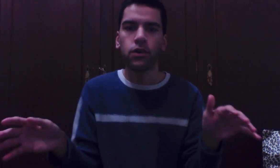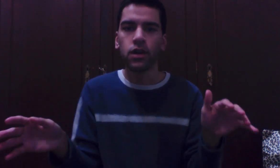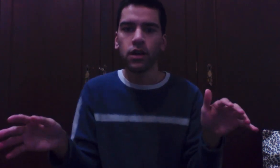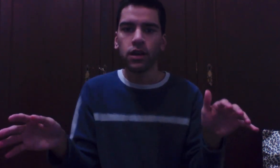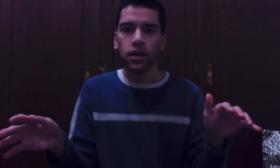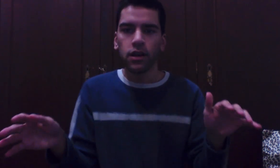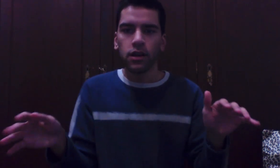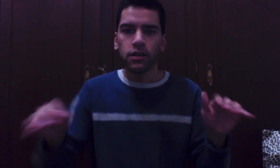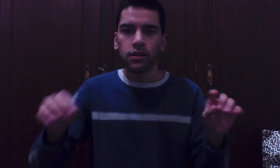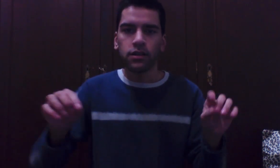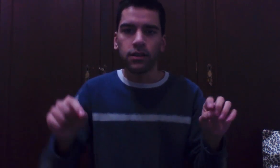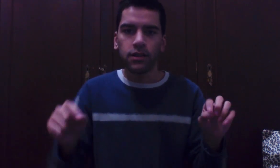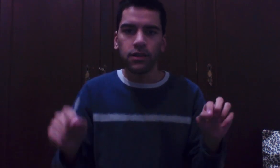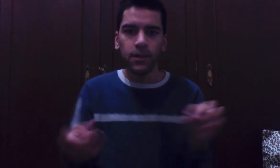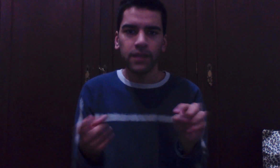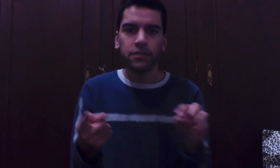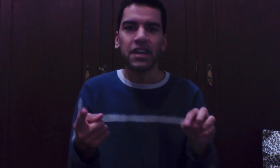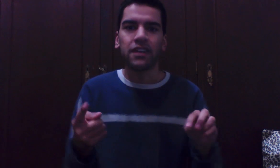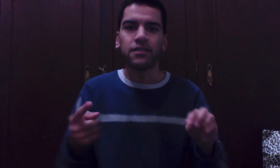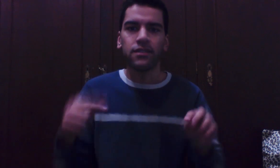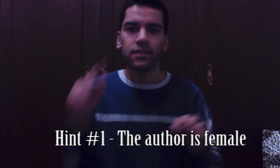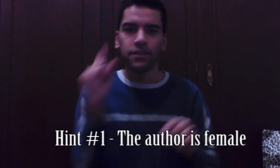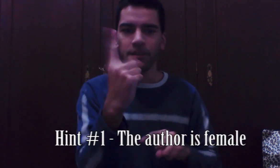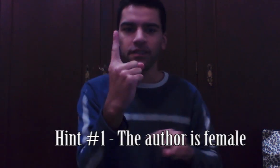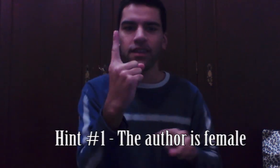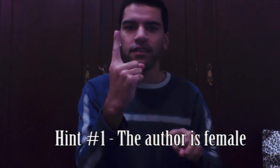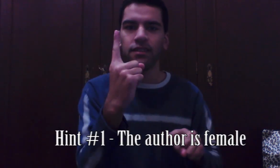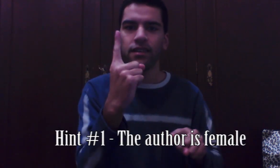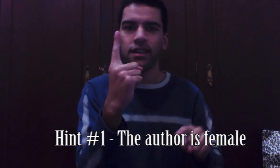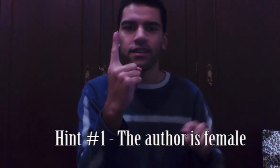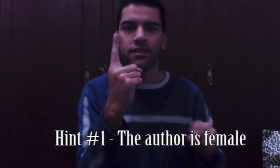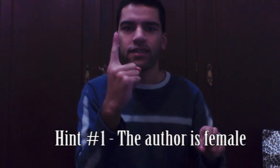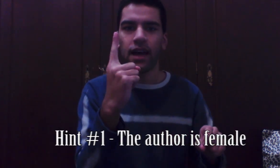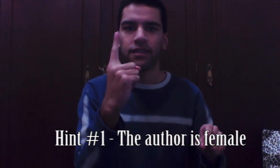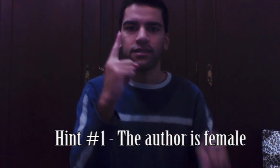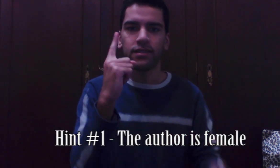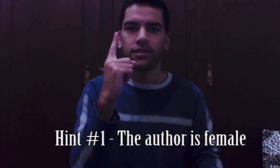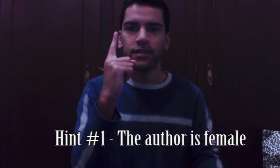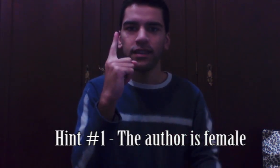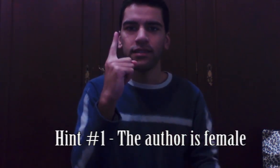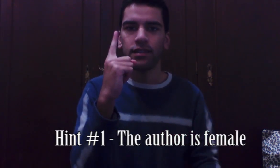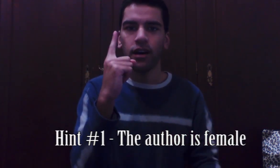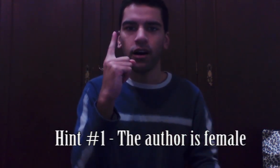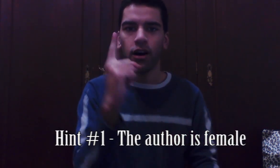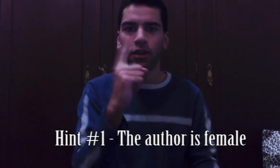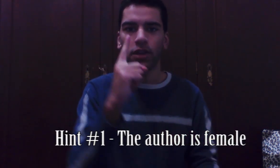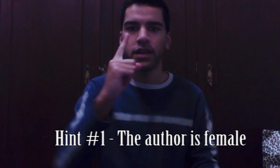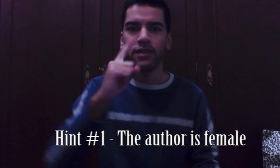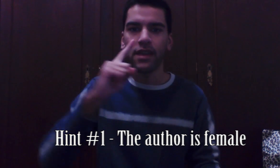let's begin the first hint is that this author is a